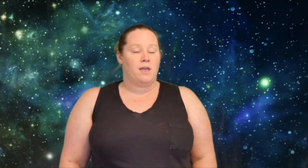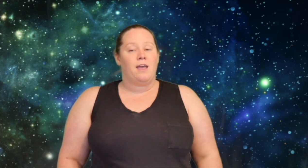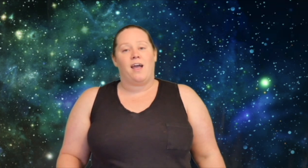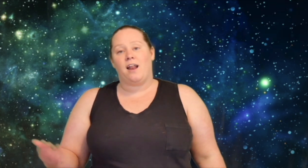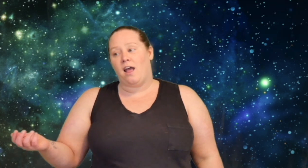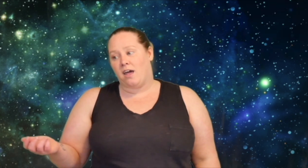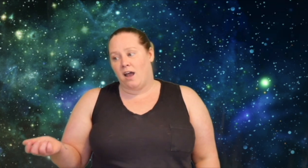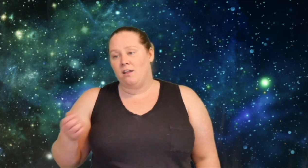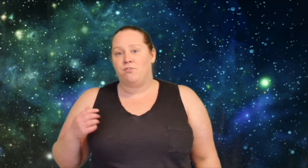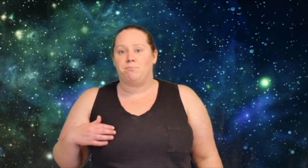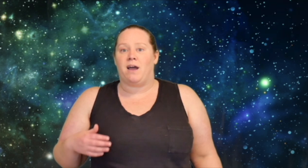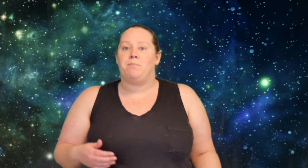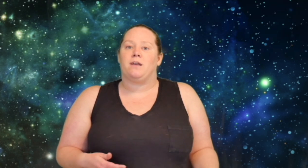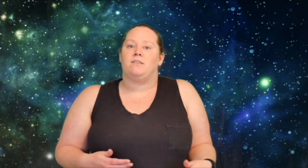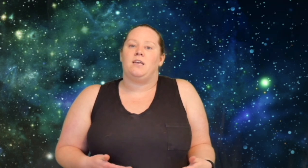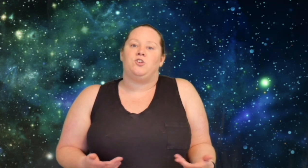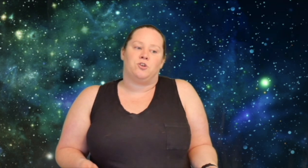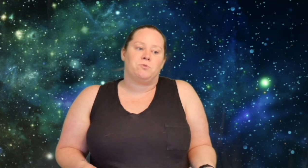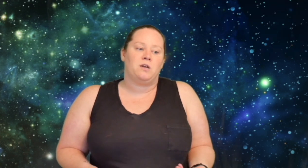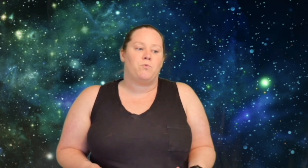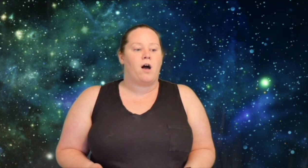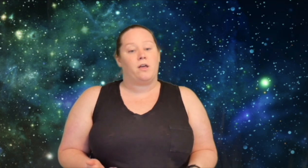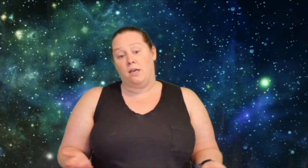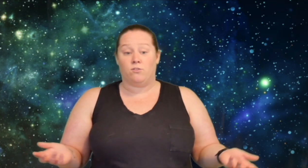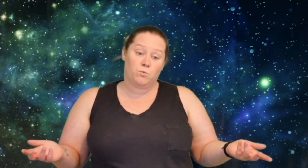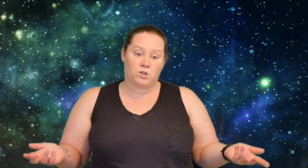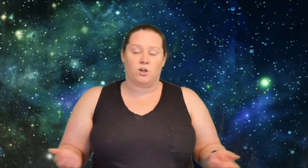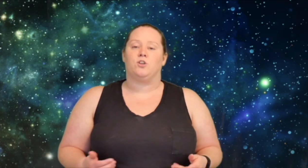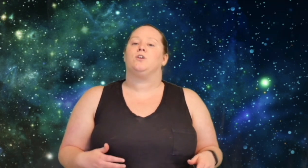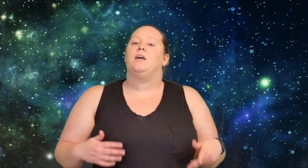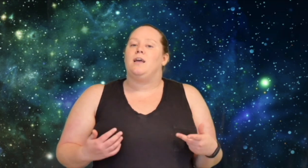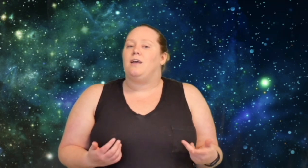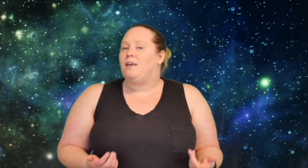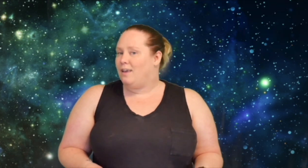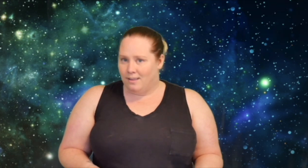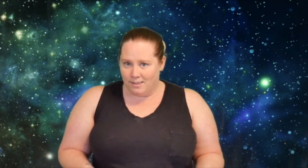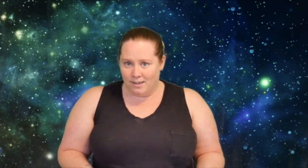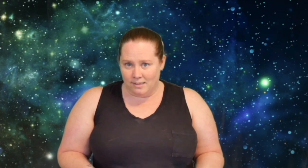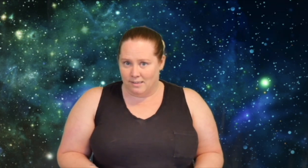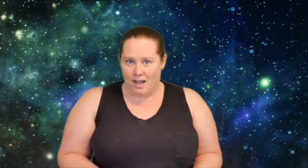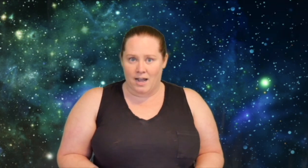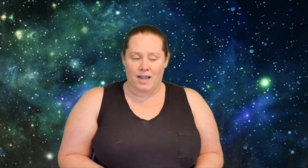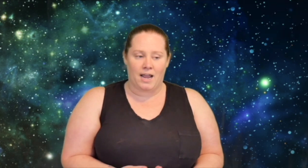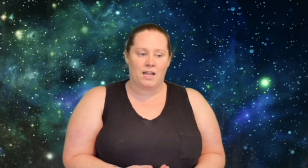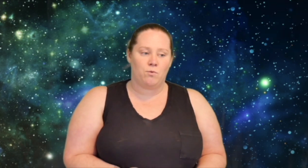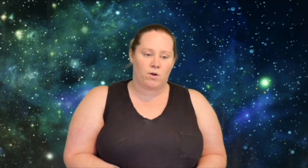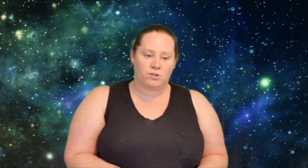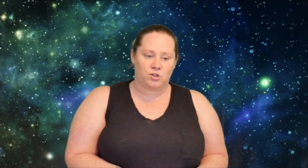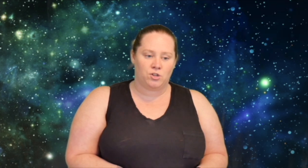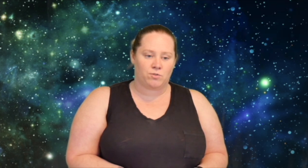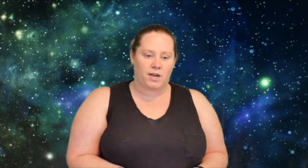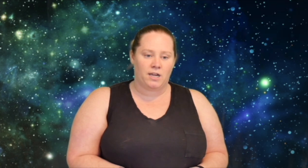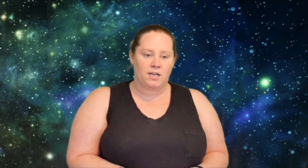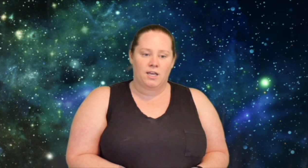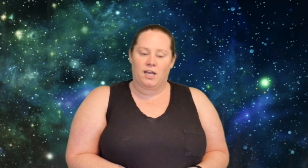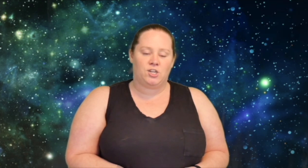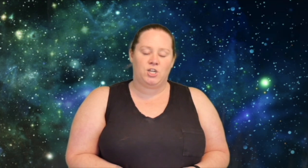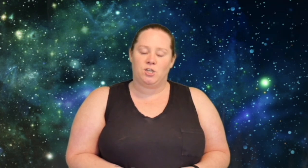And I kind of feel bad because he generally, while he is a witch hunter, he is a nice guy, and he wants to do right, and she just